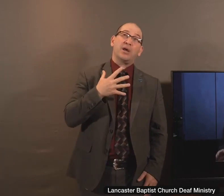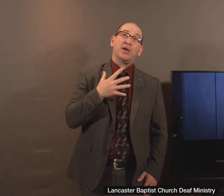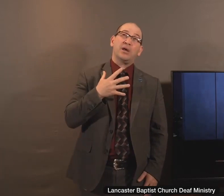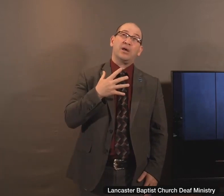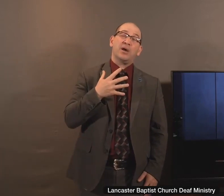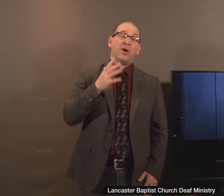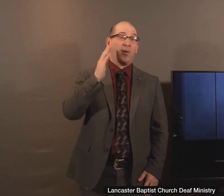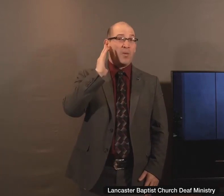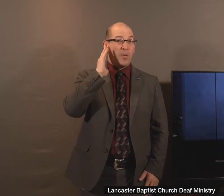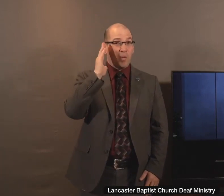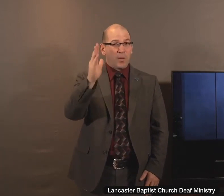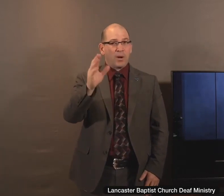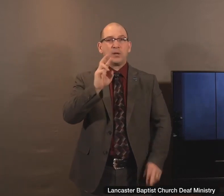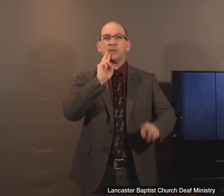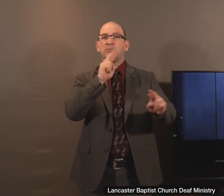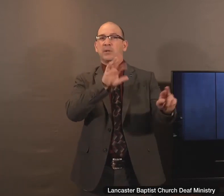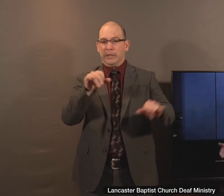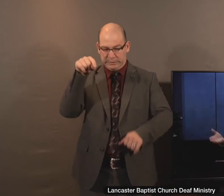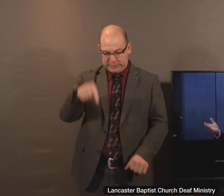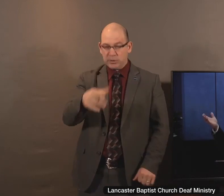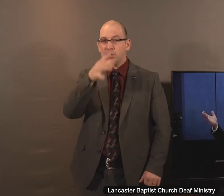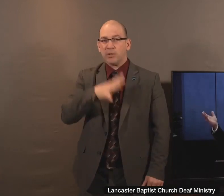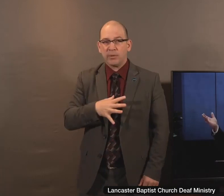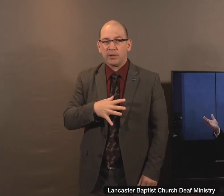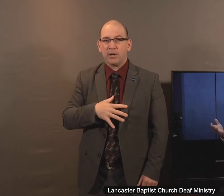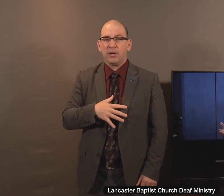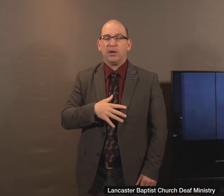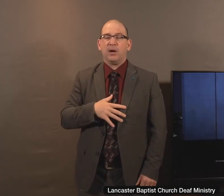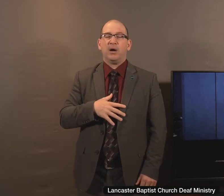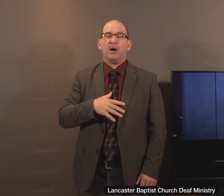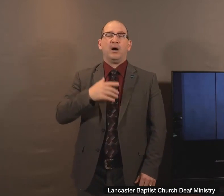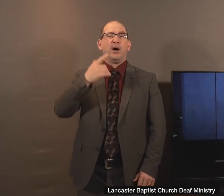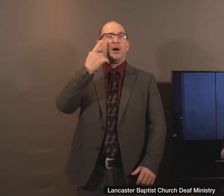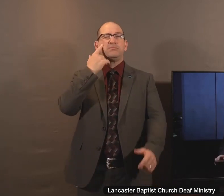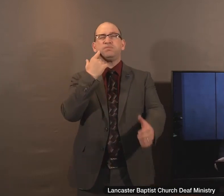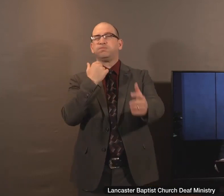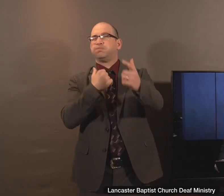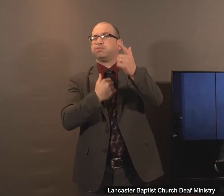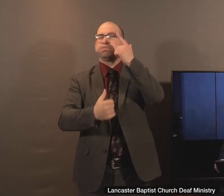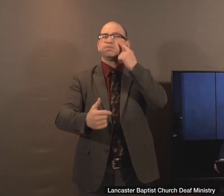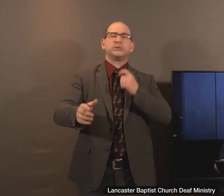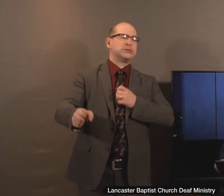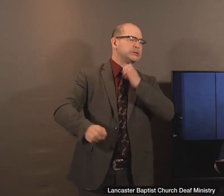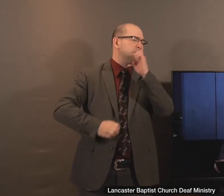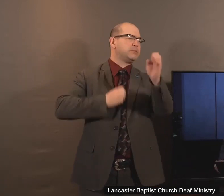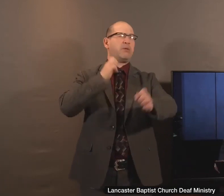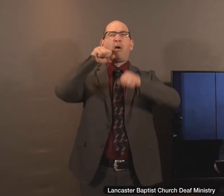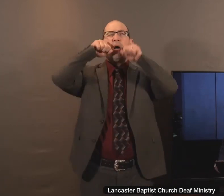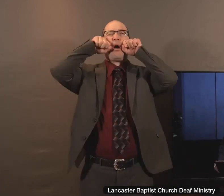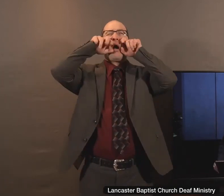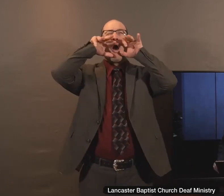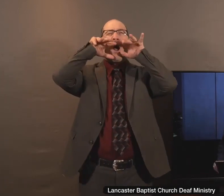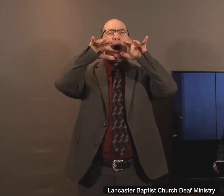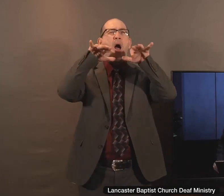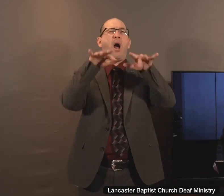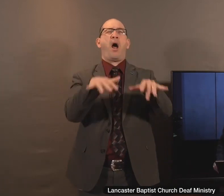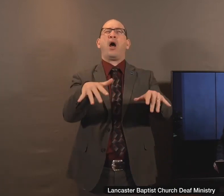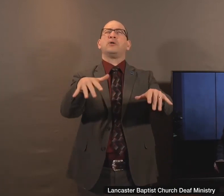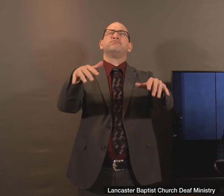there will be a response like this woman had, just a response that is emotional, a response that is sacrificial when